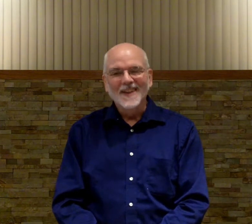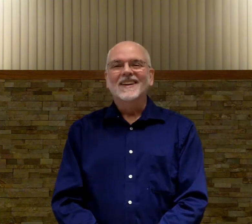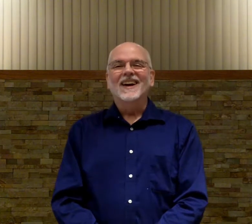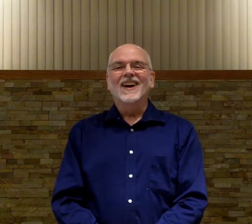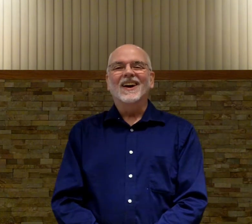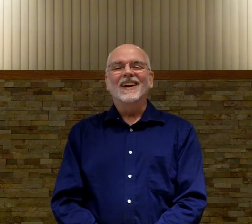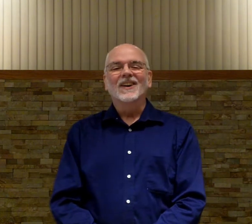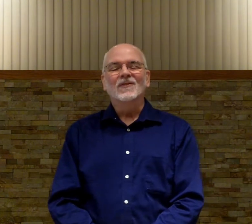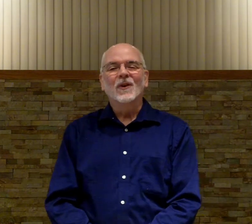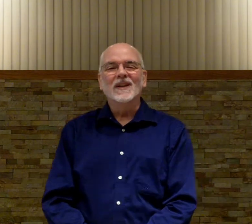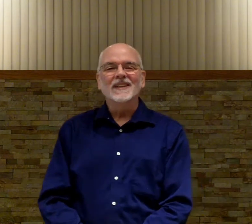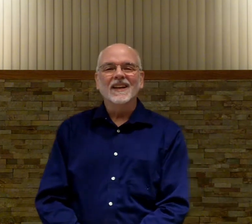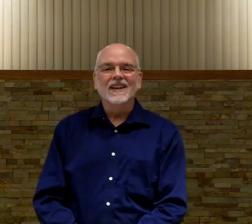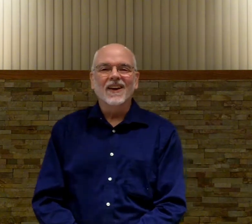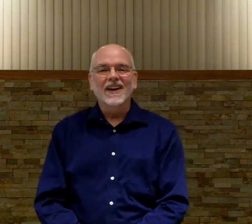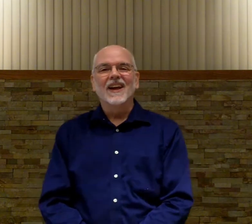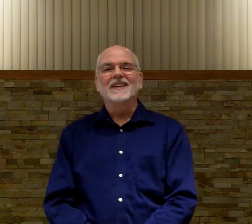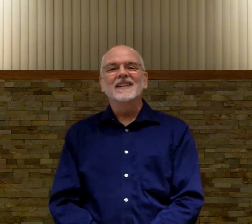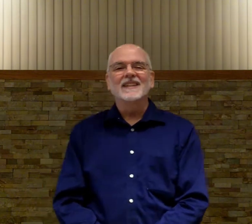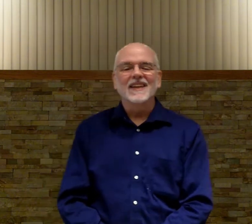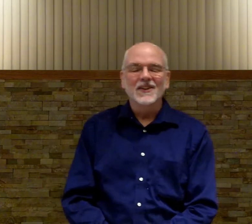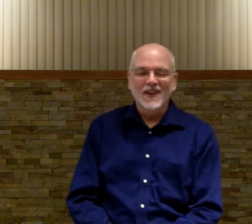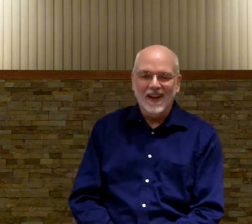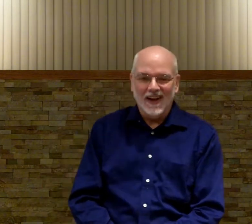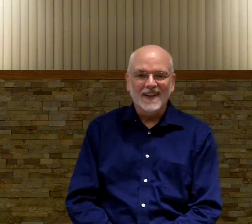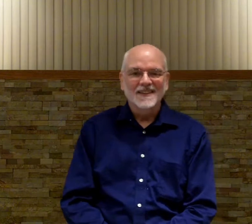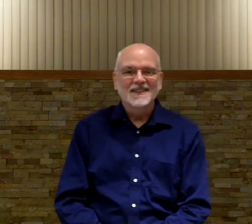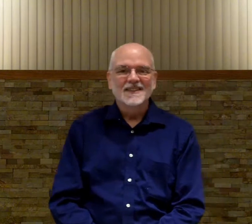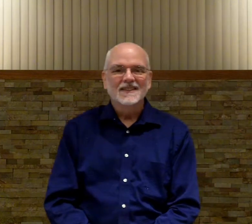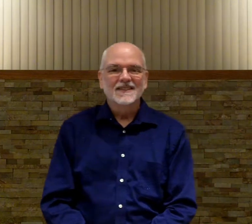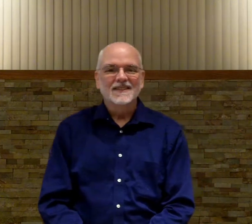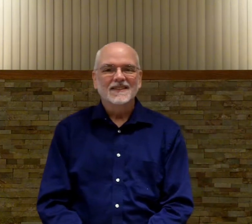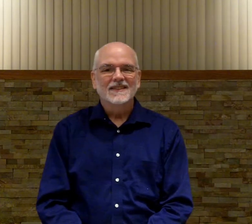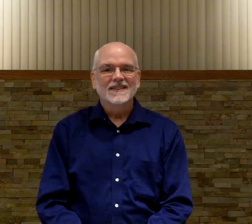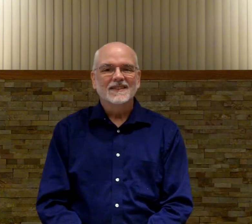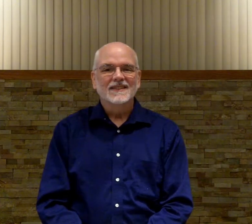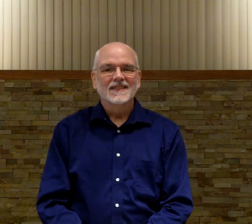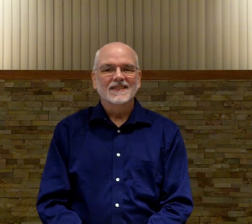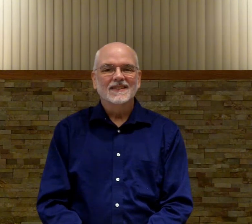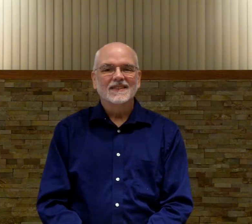all right look forward to seeing you there at ltc good luck you you